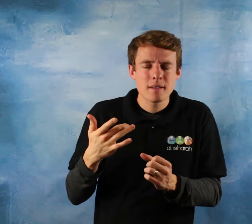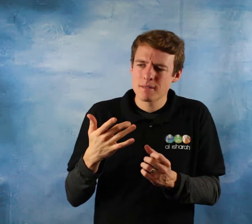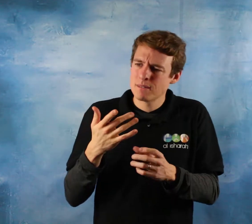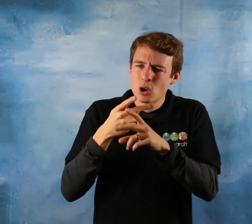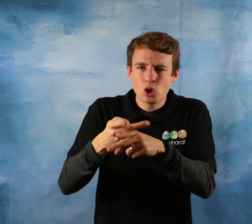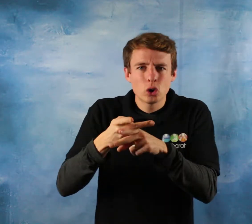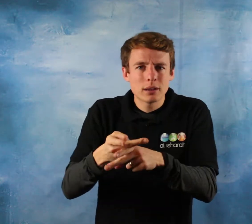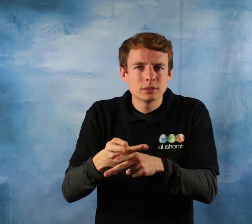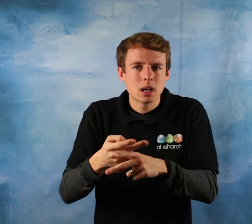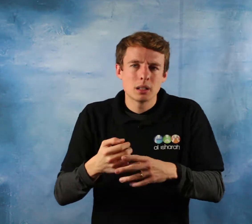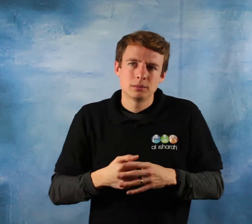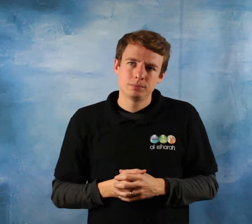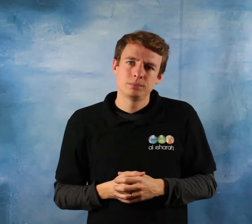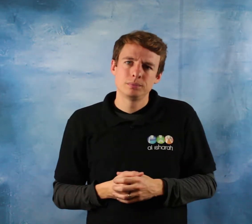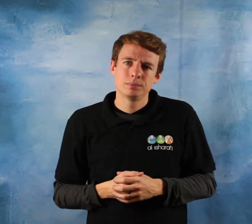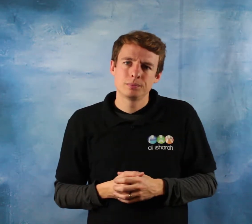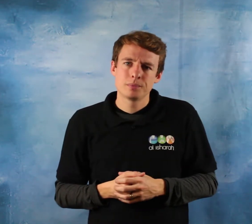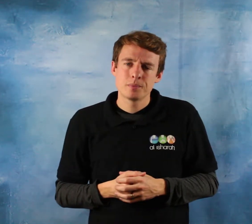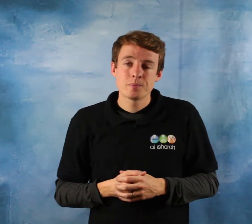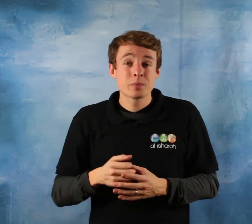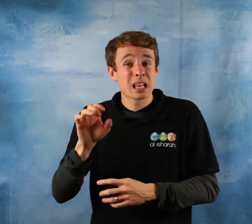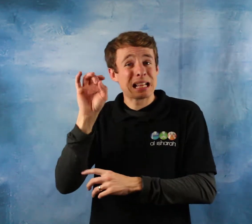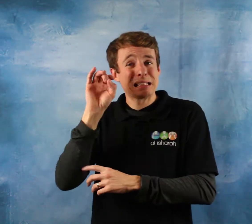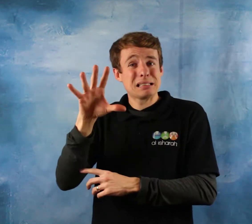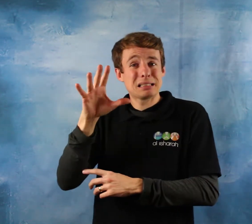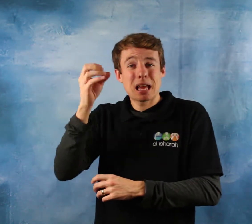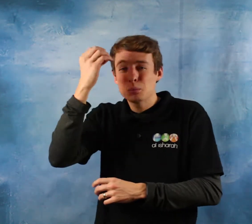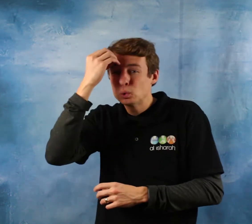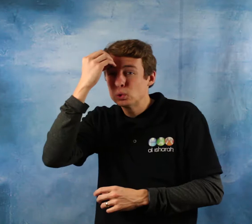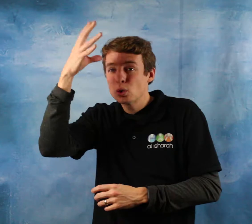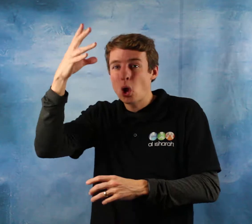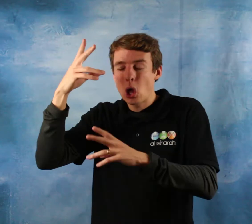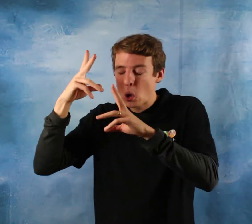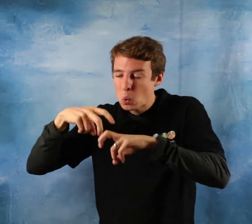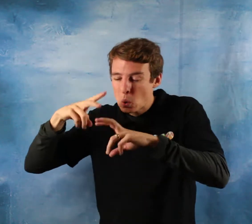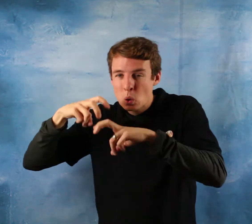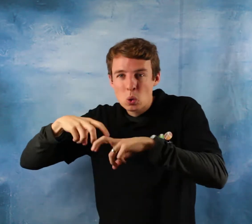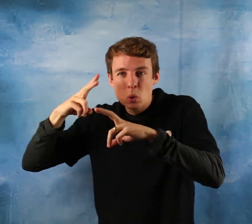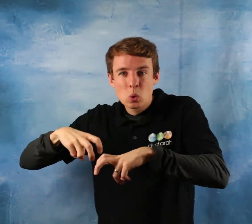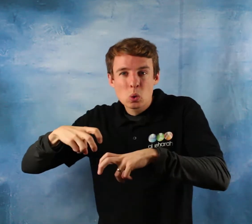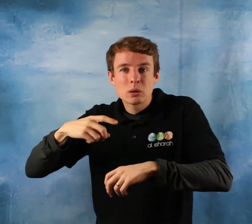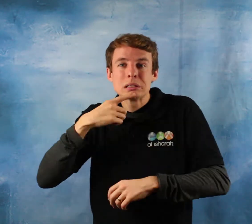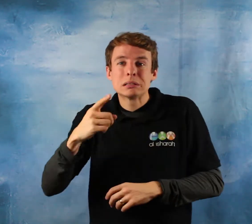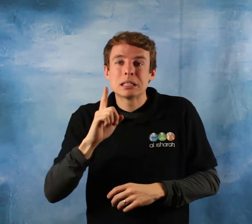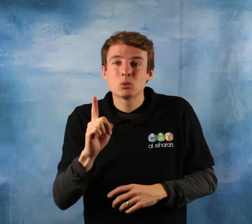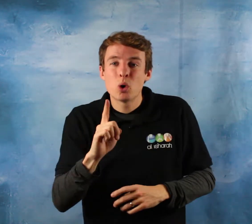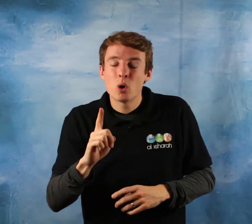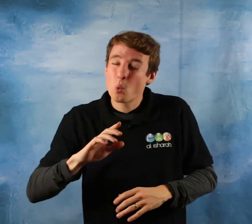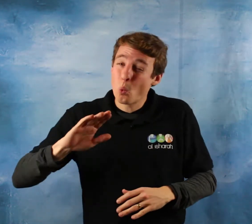says as the ulamat, the scholars of this ummah have said and not every man is a maintainer of women. But